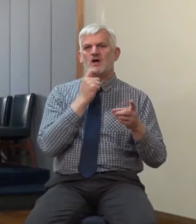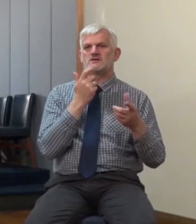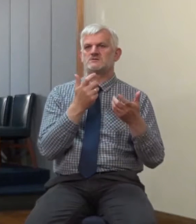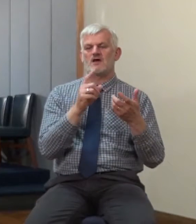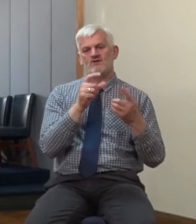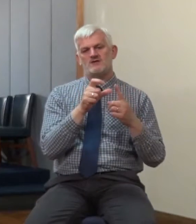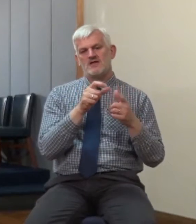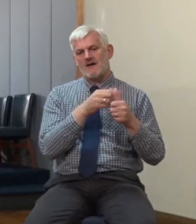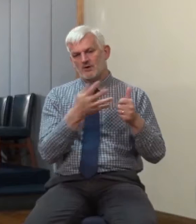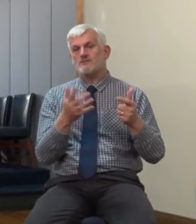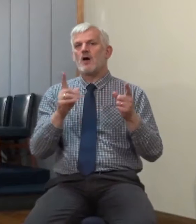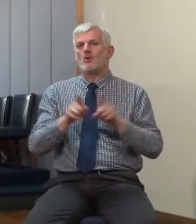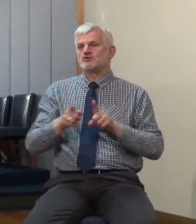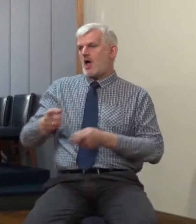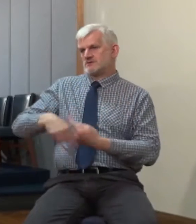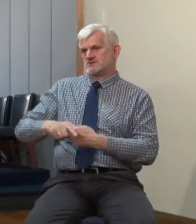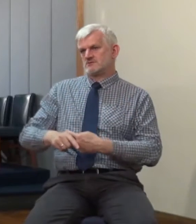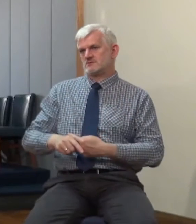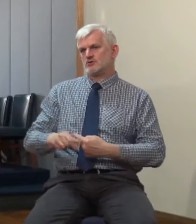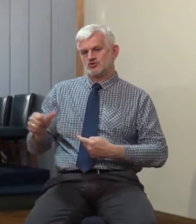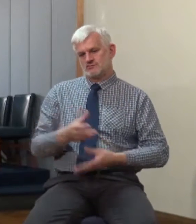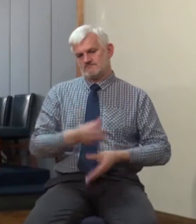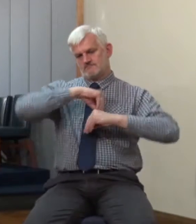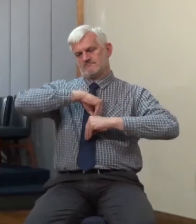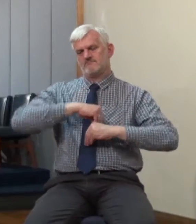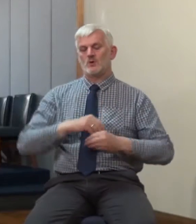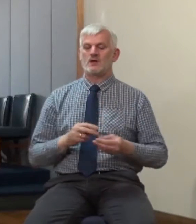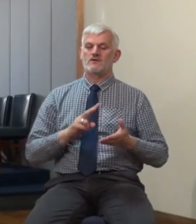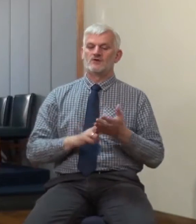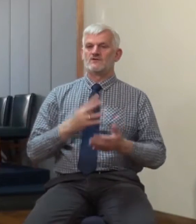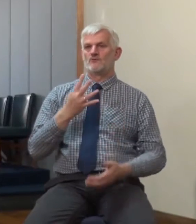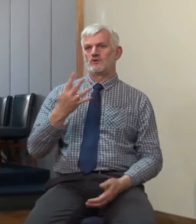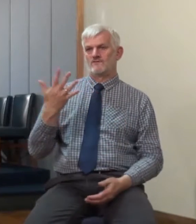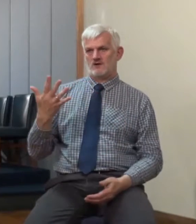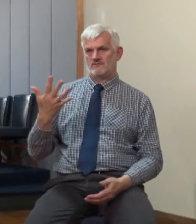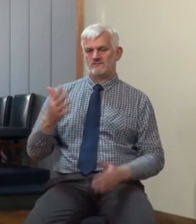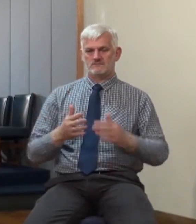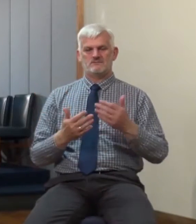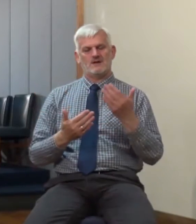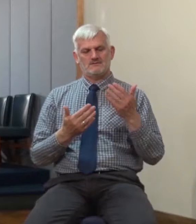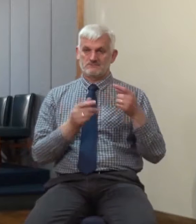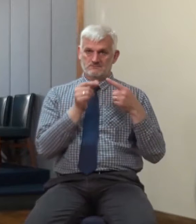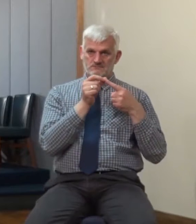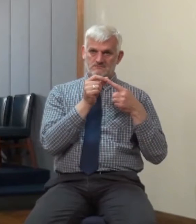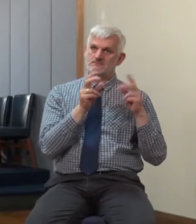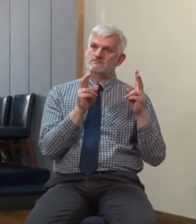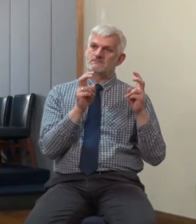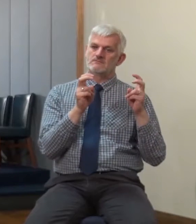verse 45 which brings me to another heading, Proficial. The apostles of the future were not